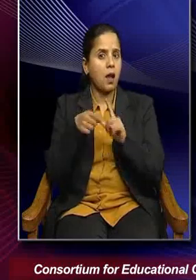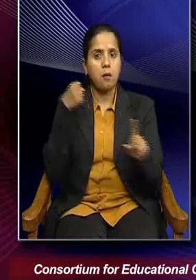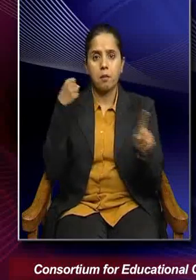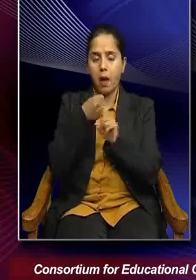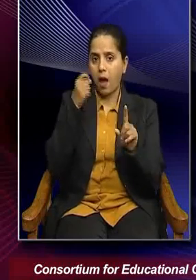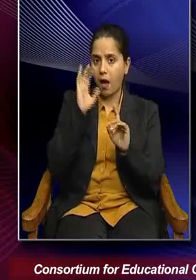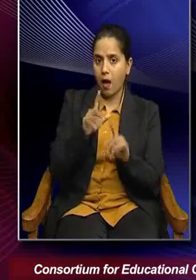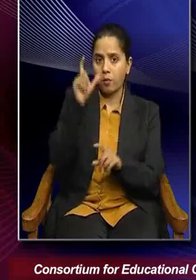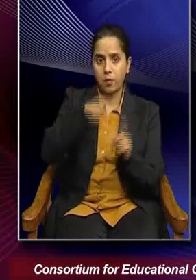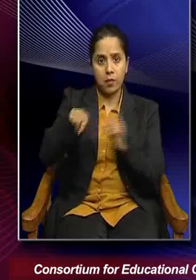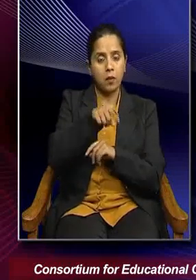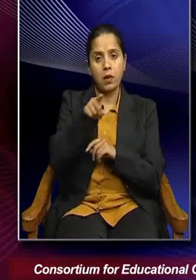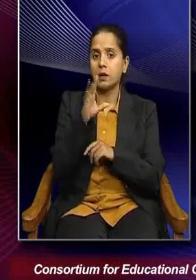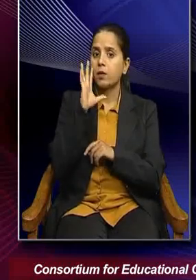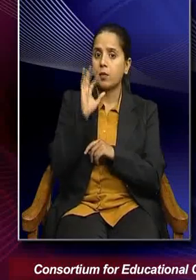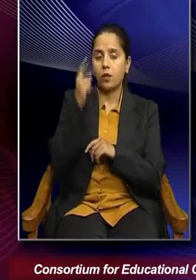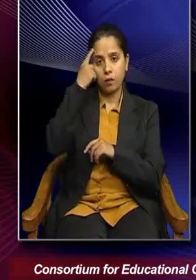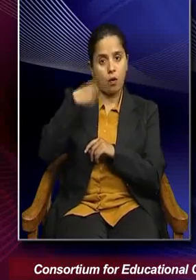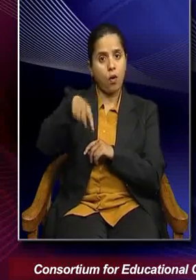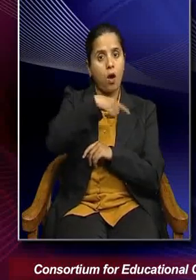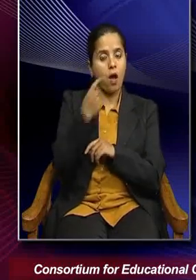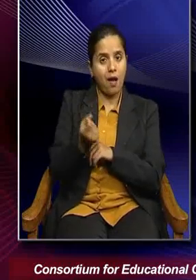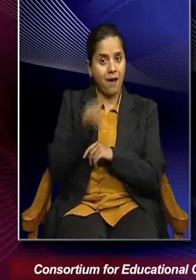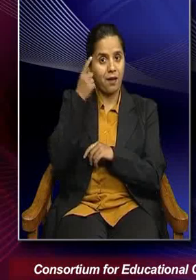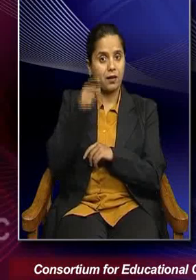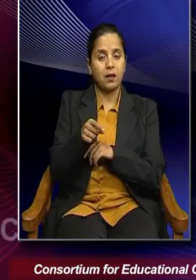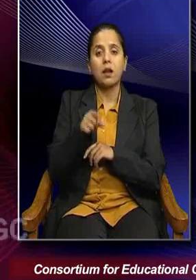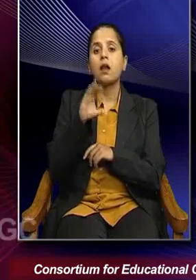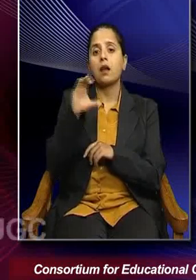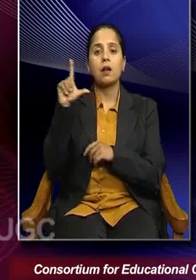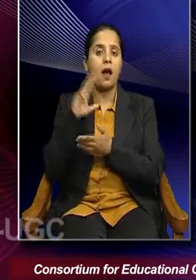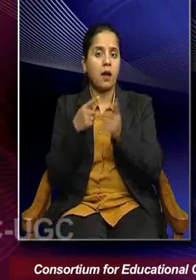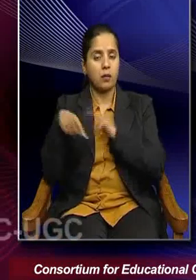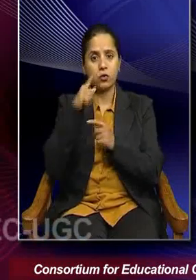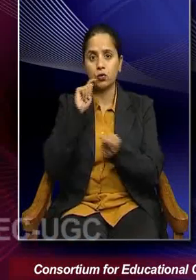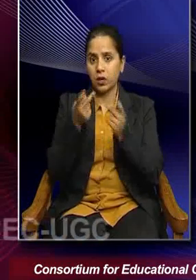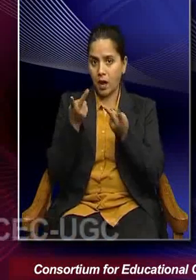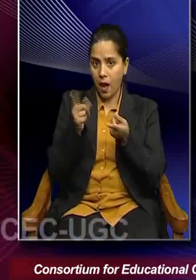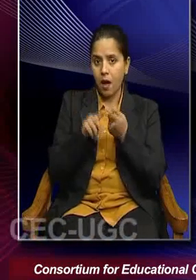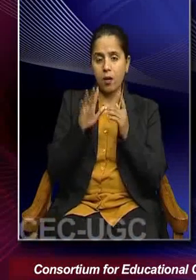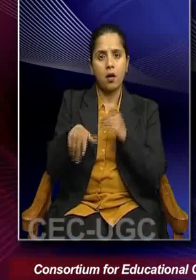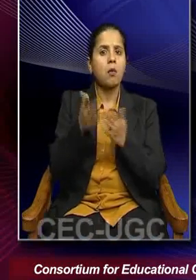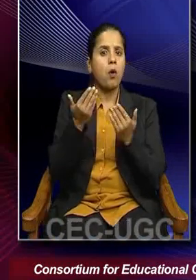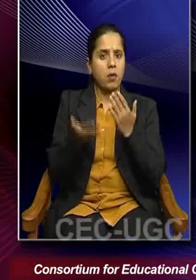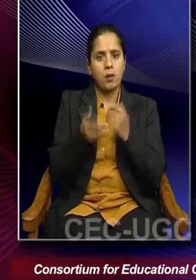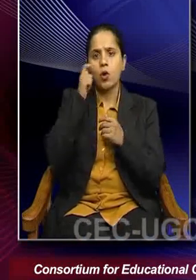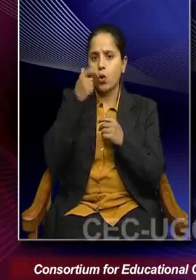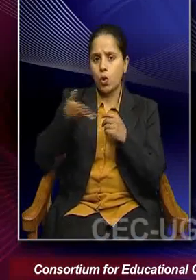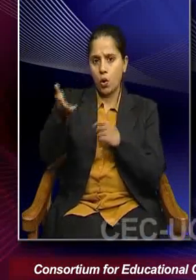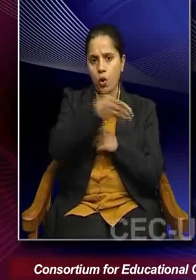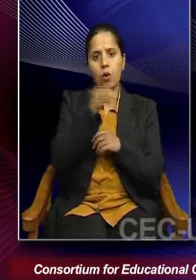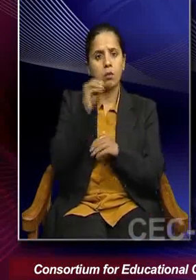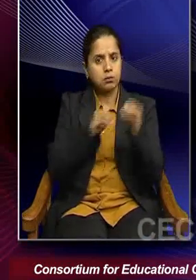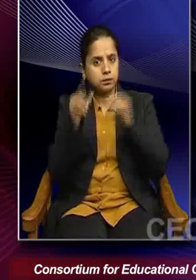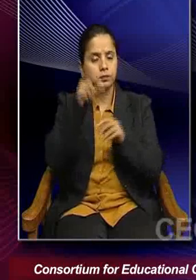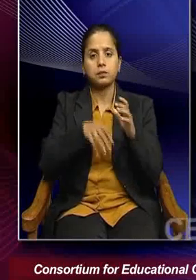migration, but it is important for us to understand that climate change does aggravate the possibility of human population to move out,